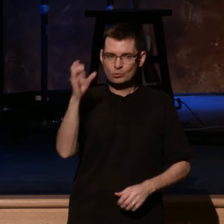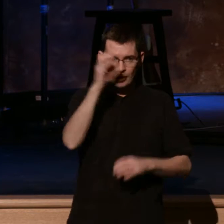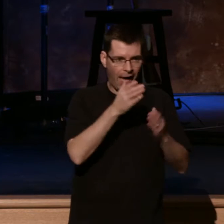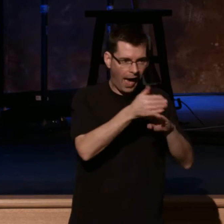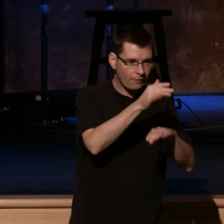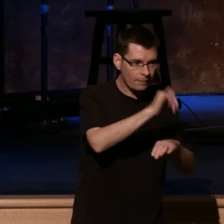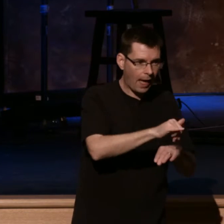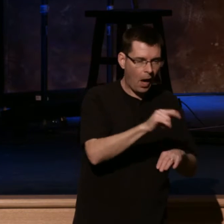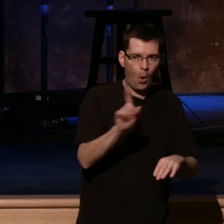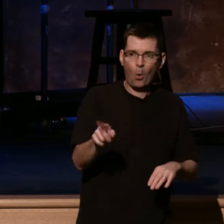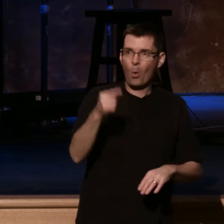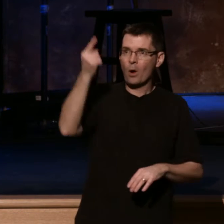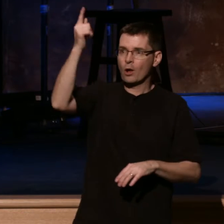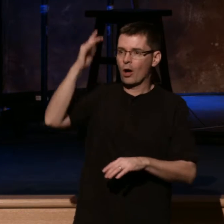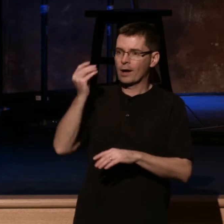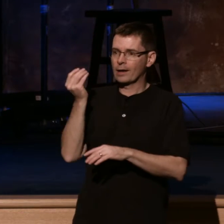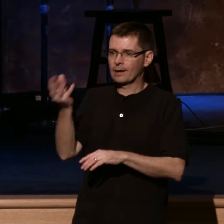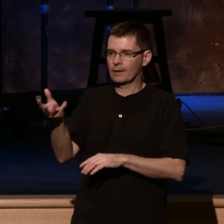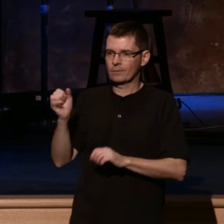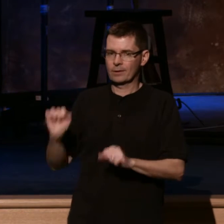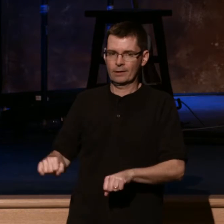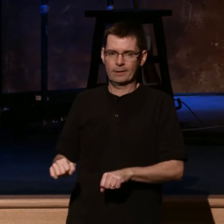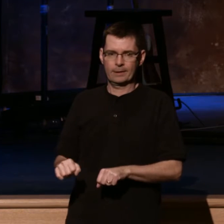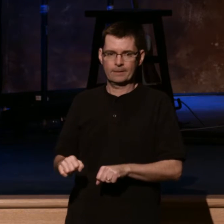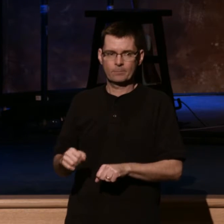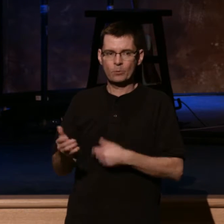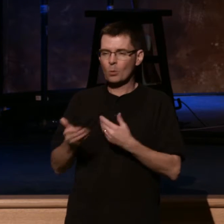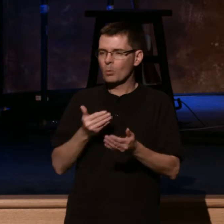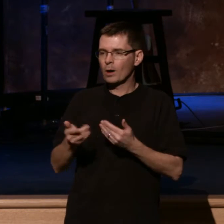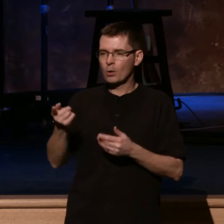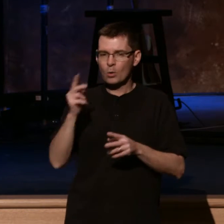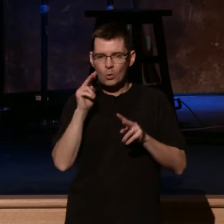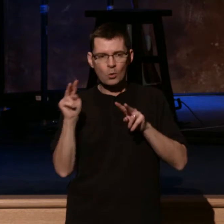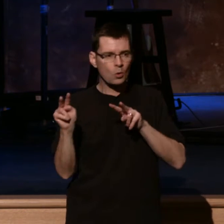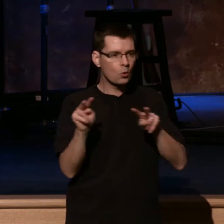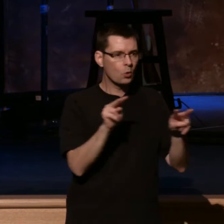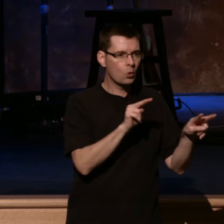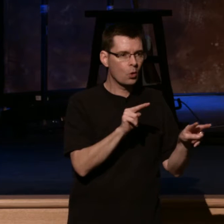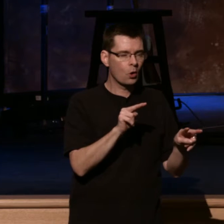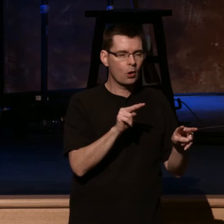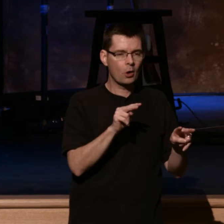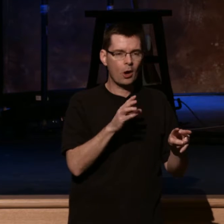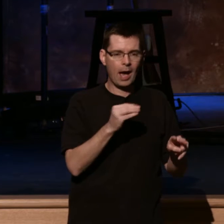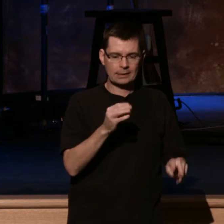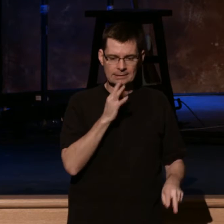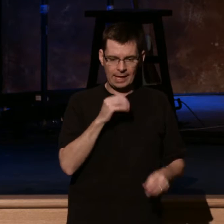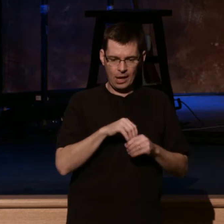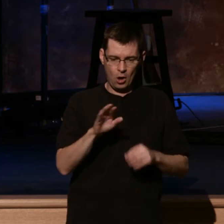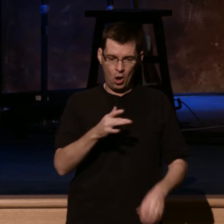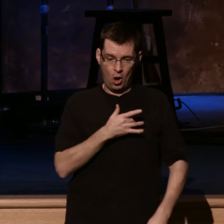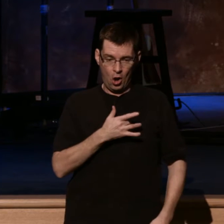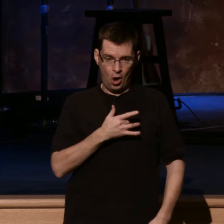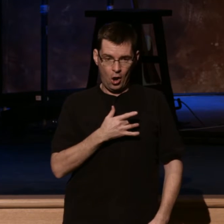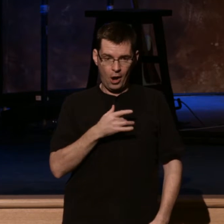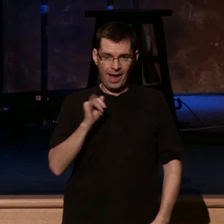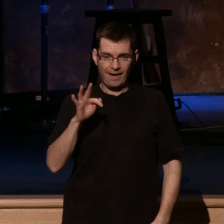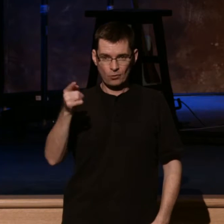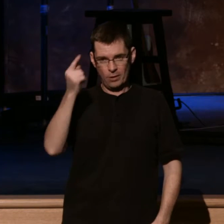describes this. He says, Whatever you look at and say in your heart of hearts, If I have that, then I'll feel my